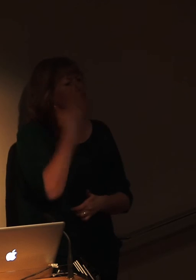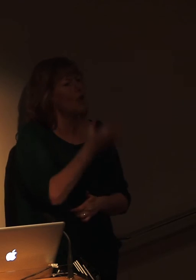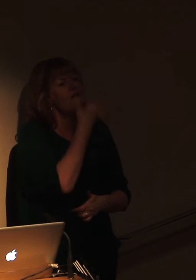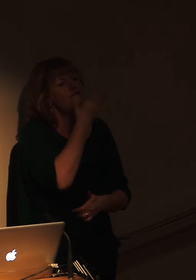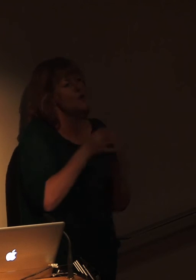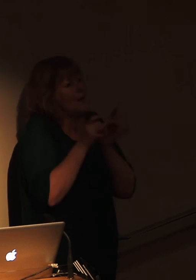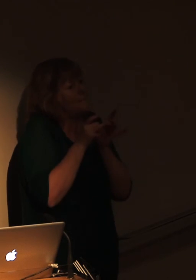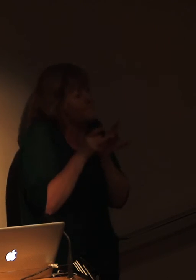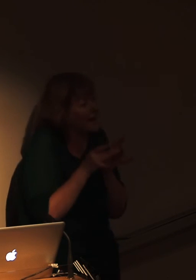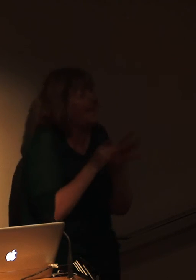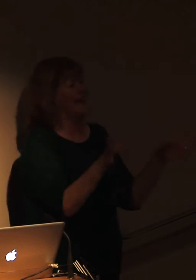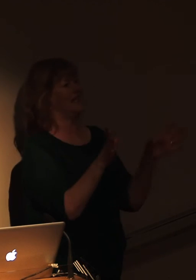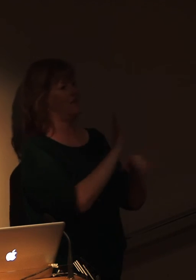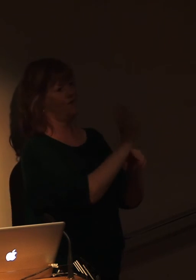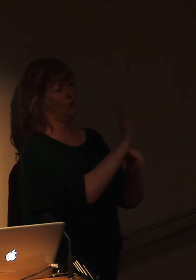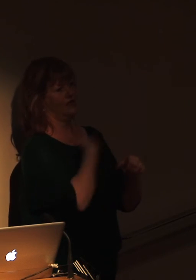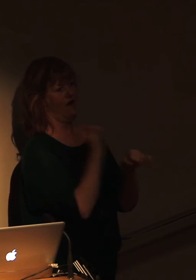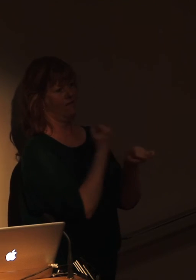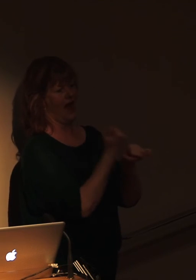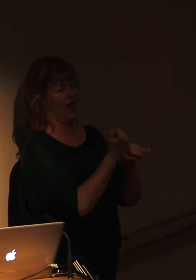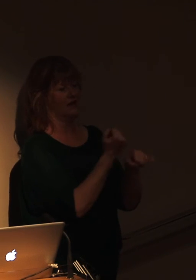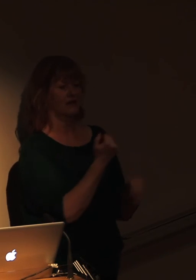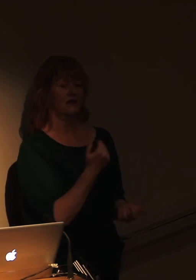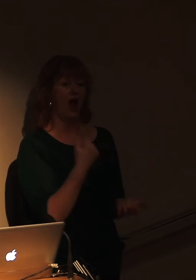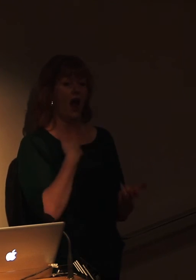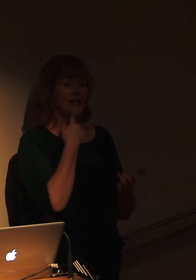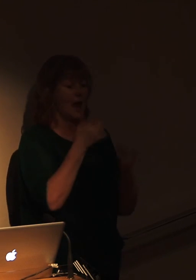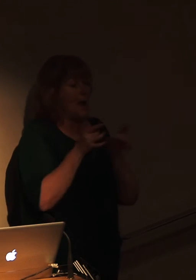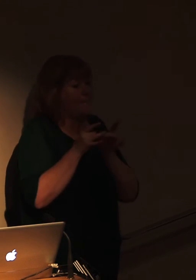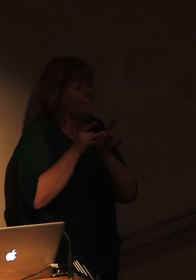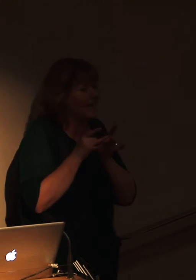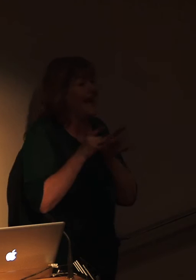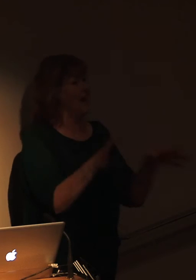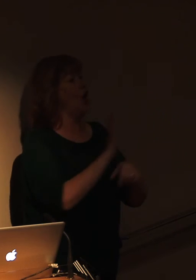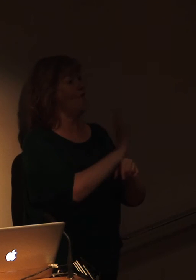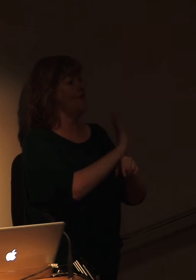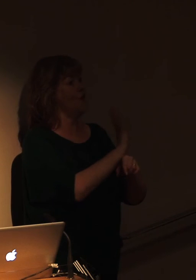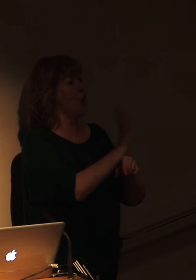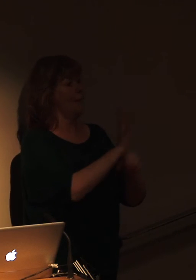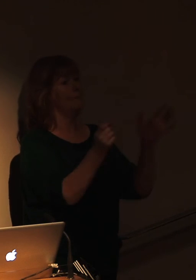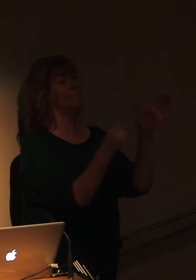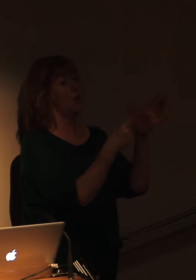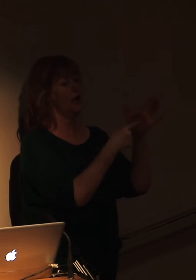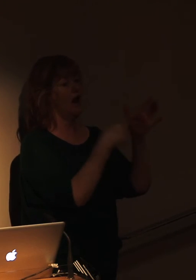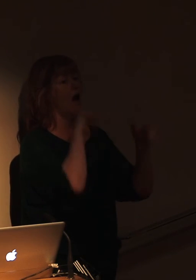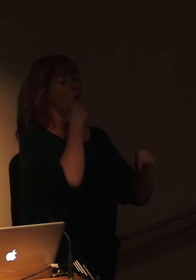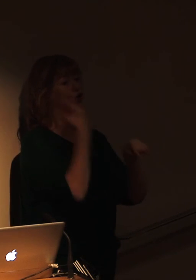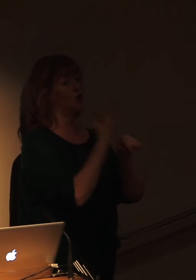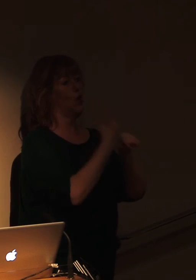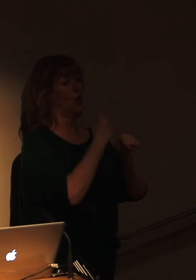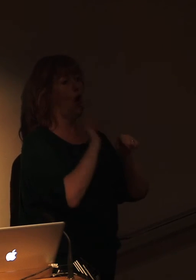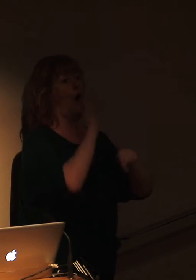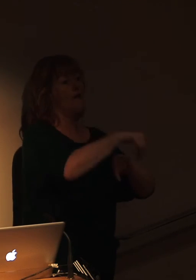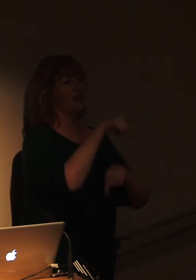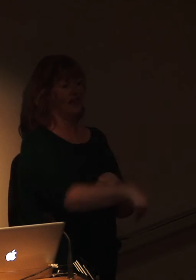beginnings of some of the films that I've made. Now when I say beginnings, I mean the beginning of the film. And this is really important because we'll talk about this later on, rather